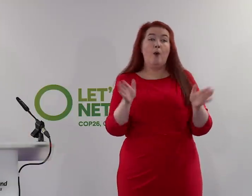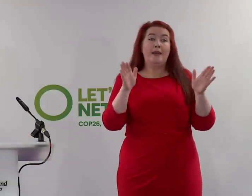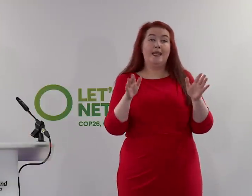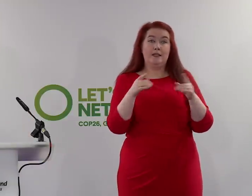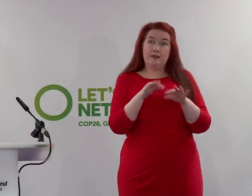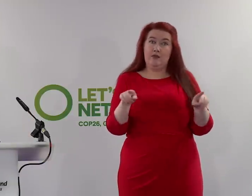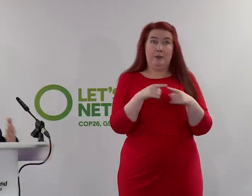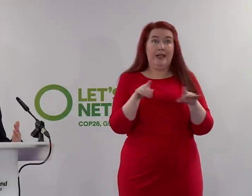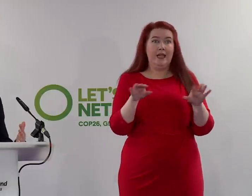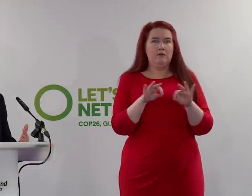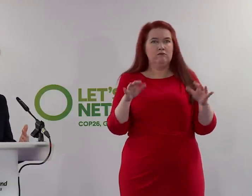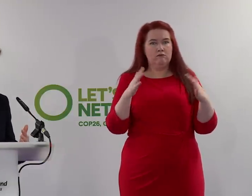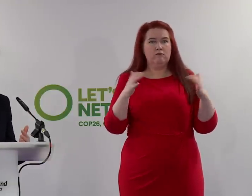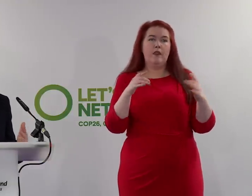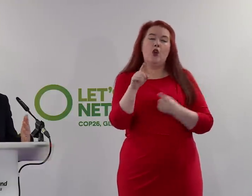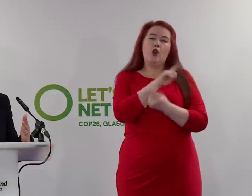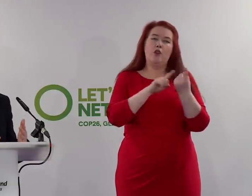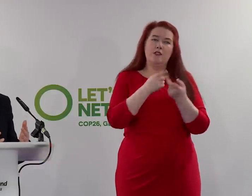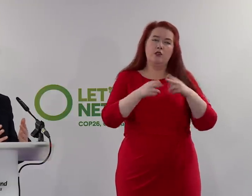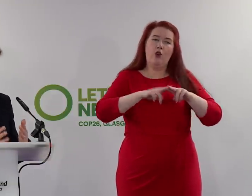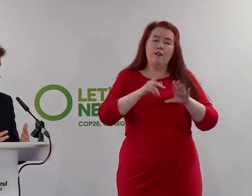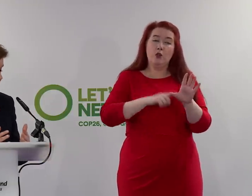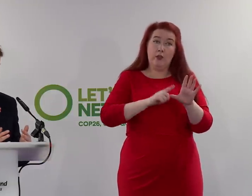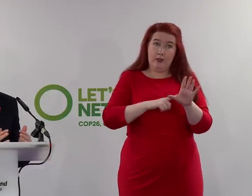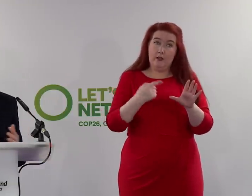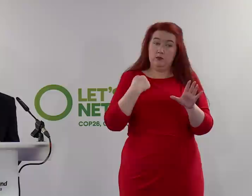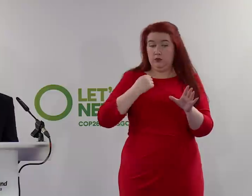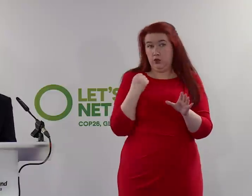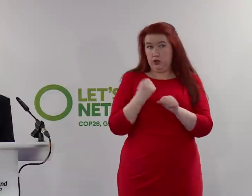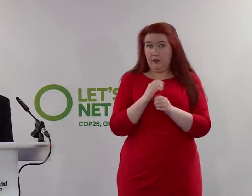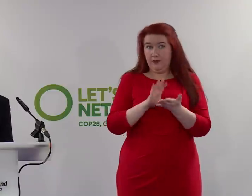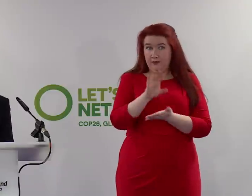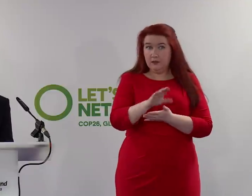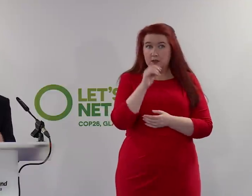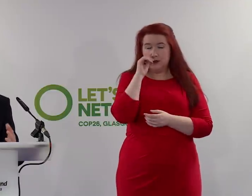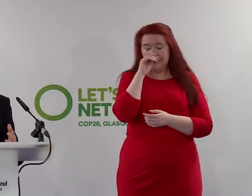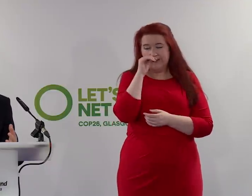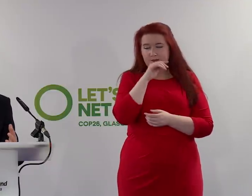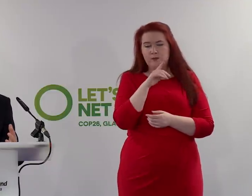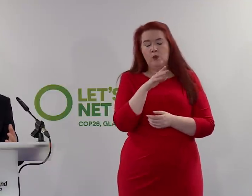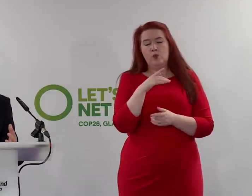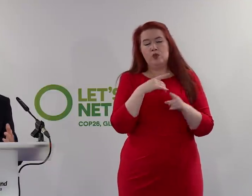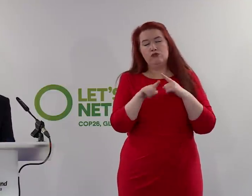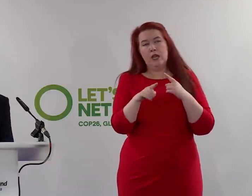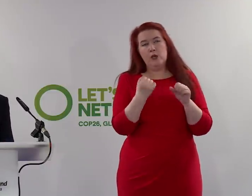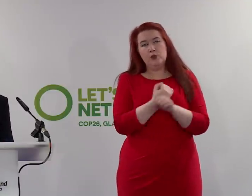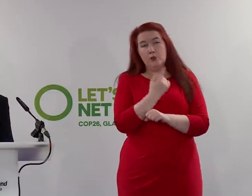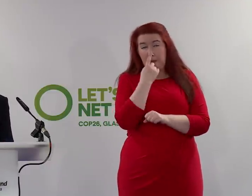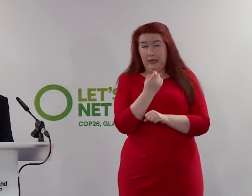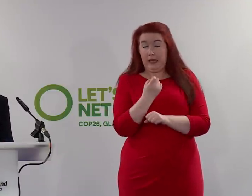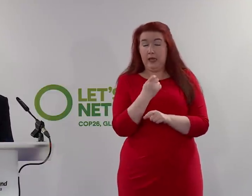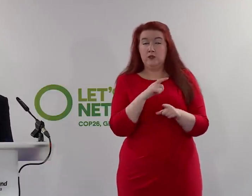-person event of the Conference of Youth, which the Scottish Government has funded. We are trying to do what we can to breach